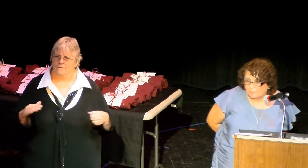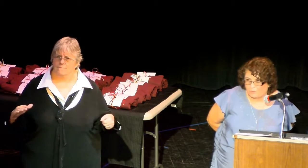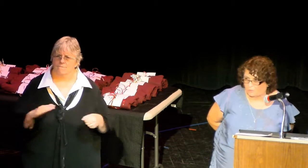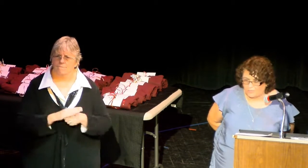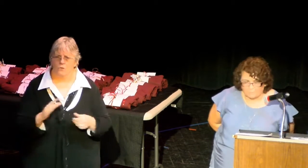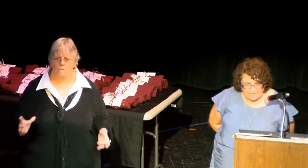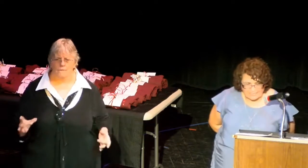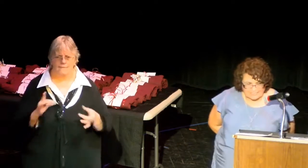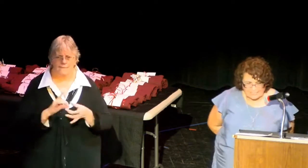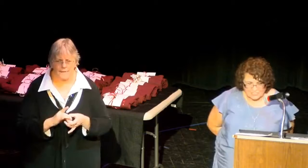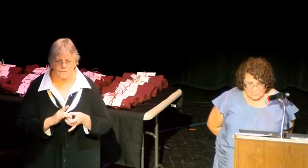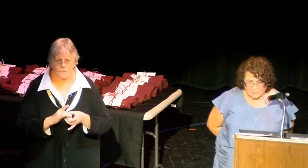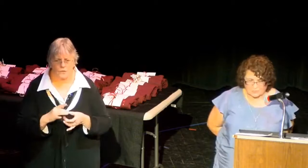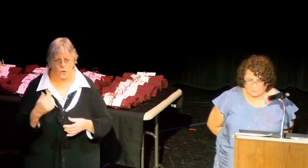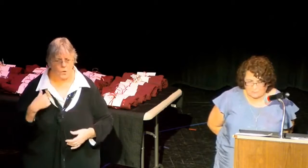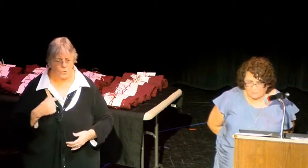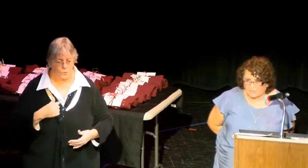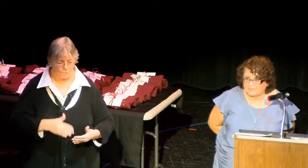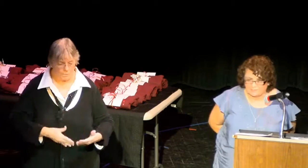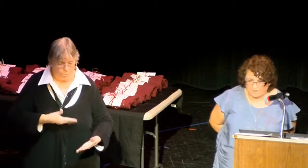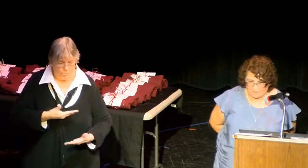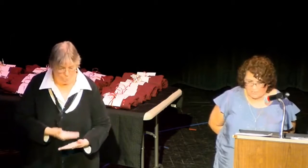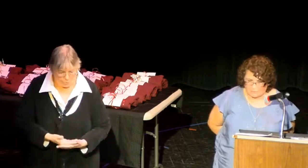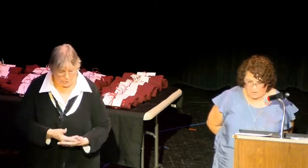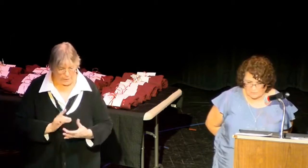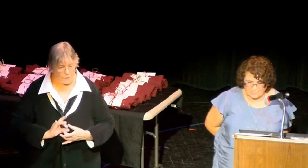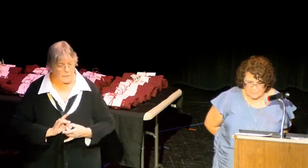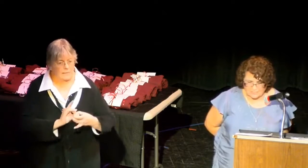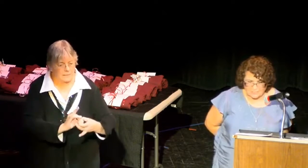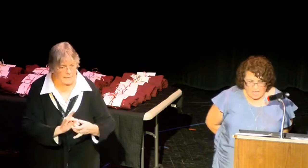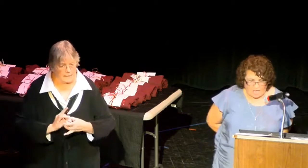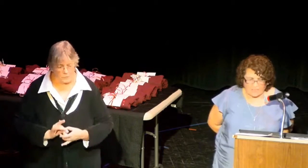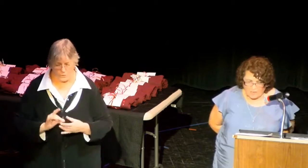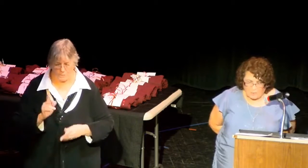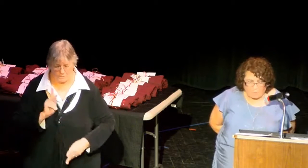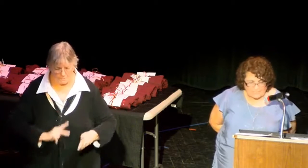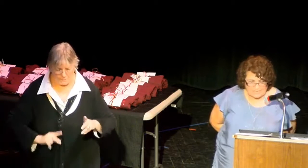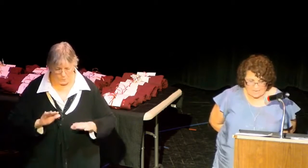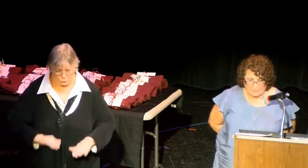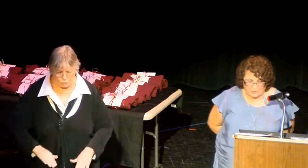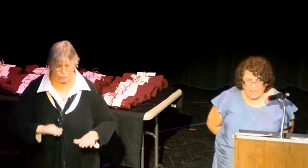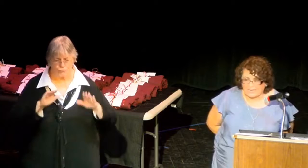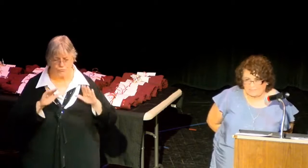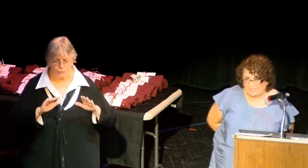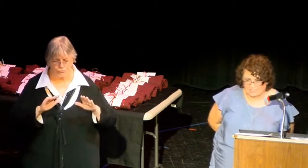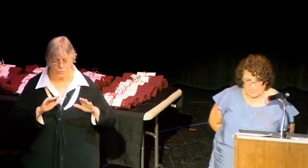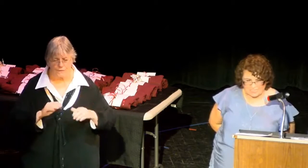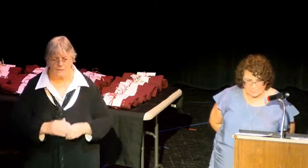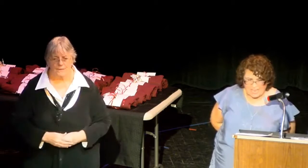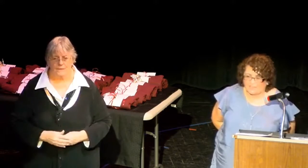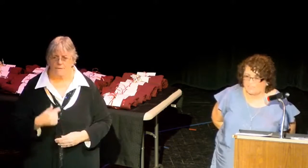day we are born, we are making connections with the people and the environment around us. I thought about my time here at